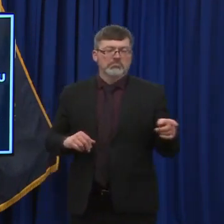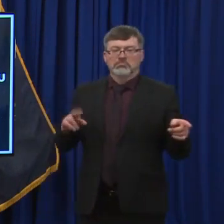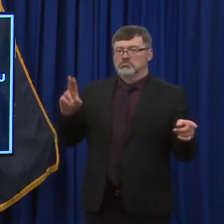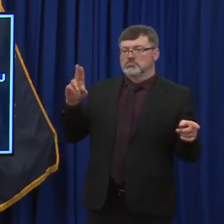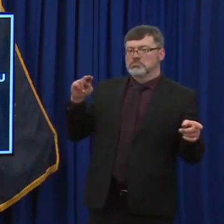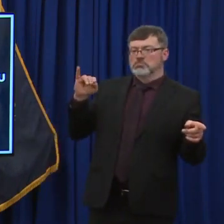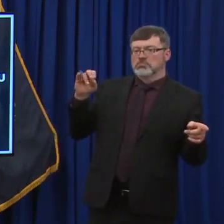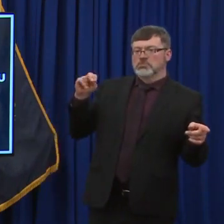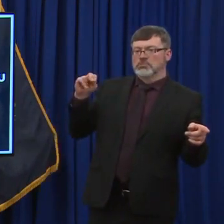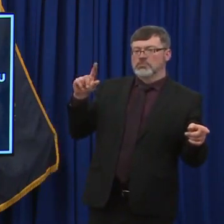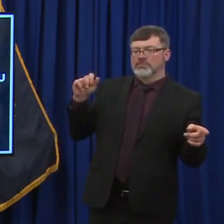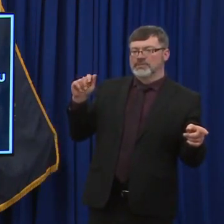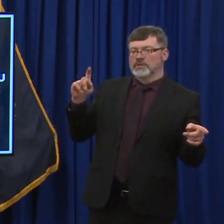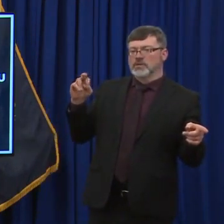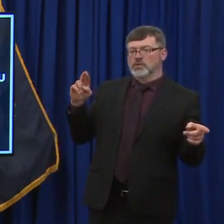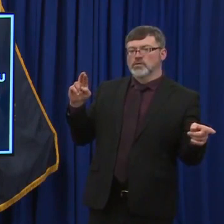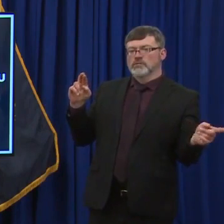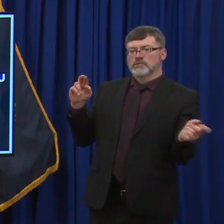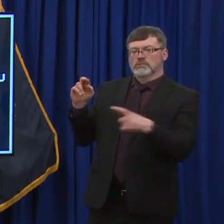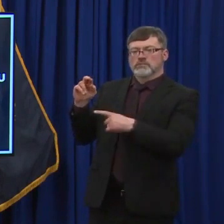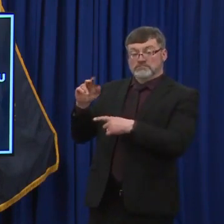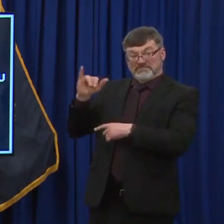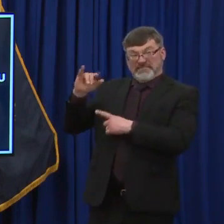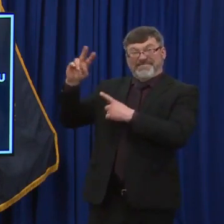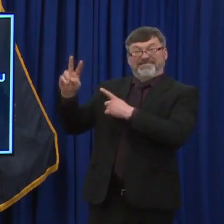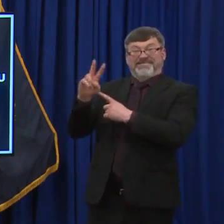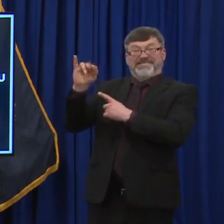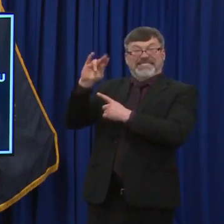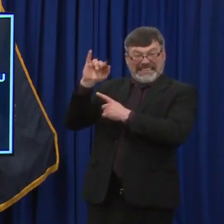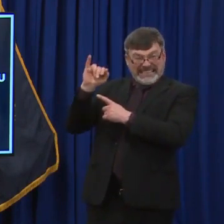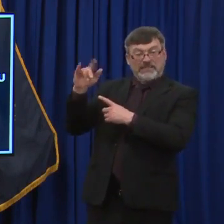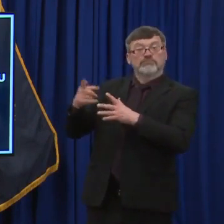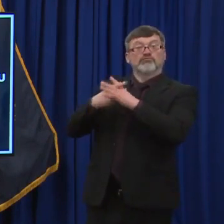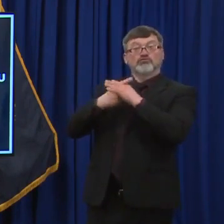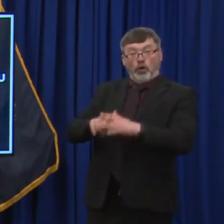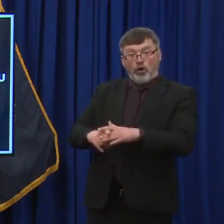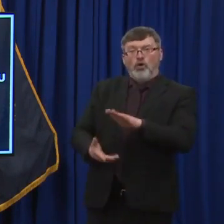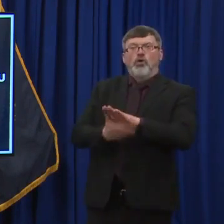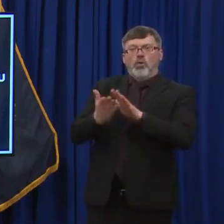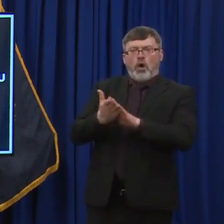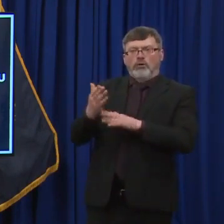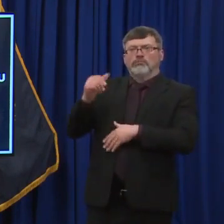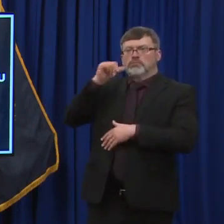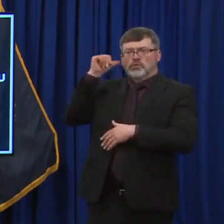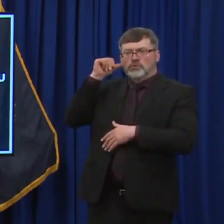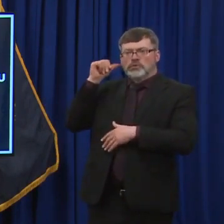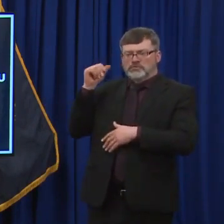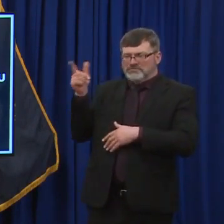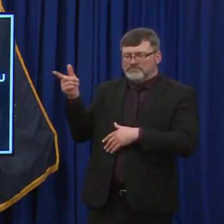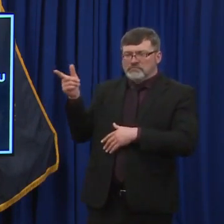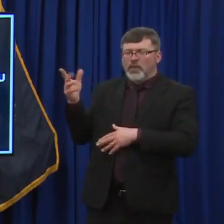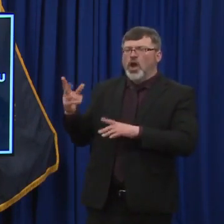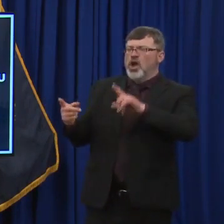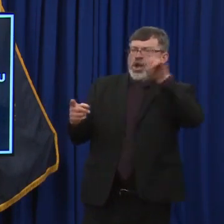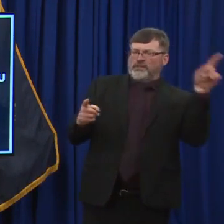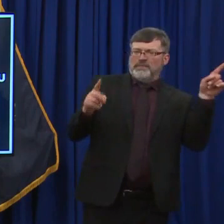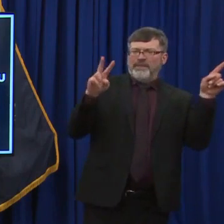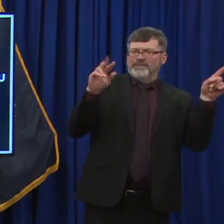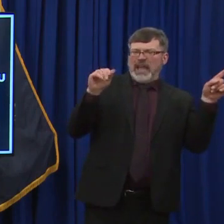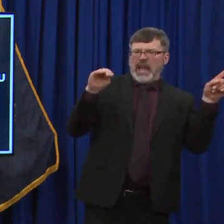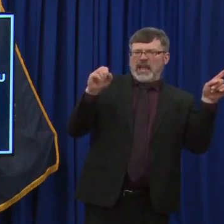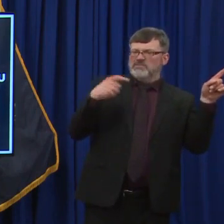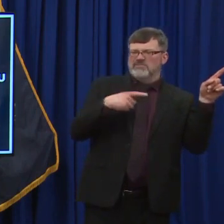Vinny is up and running, if folks, um, have tried to get on the vans, have been unable to get an appointment, or not gotten moved up,